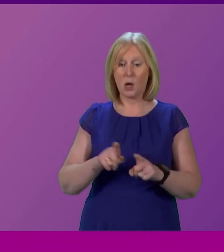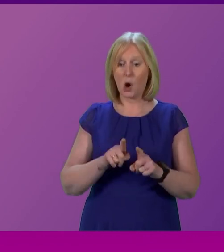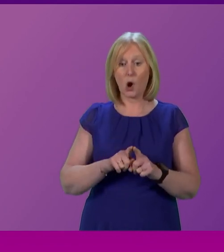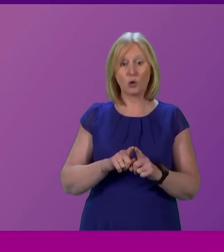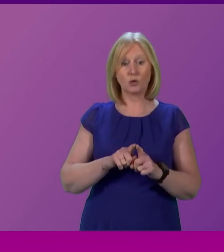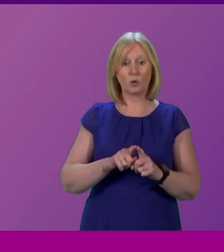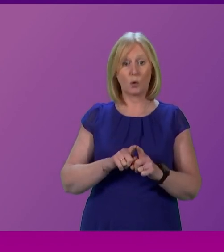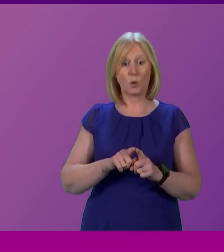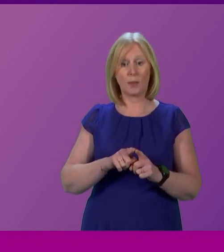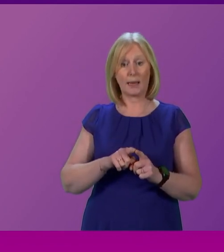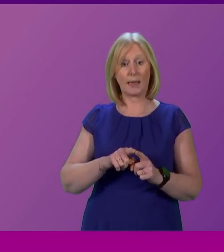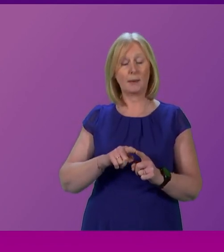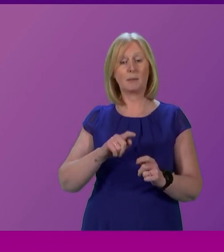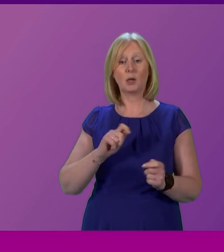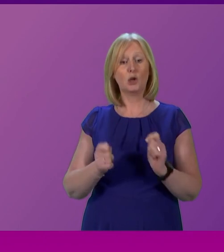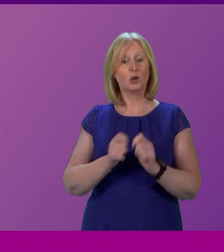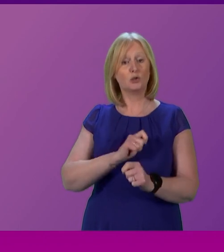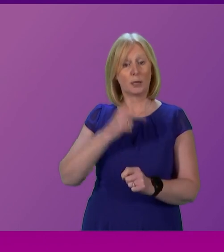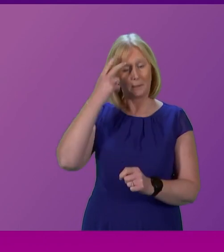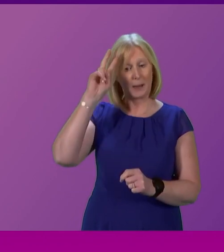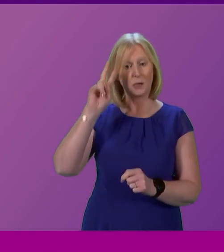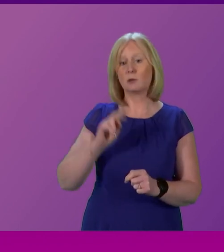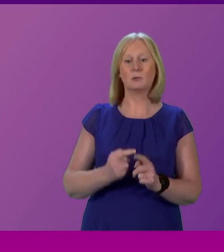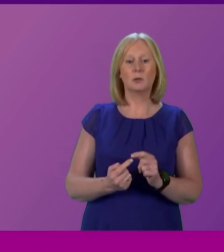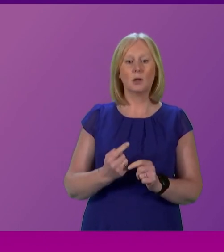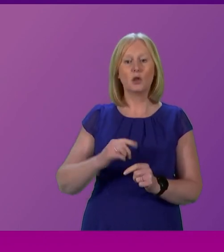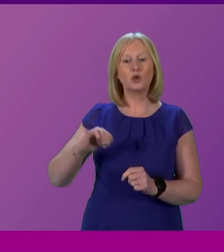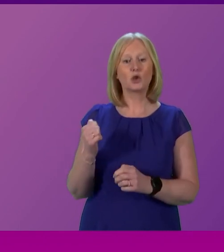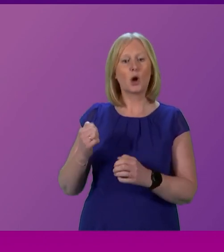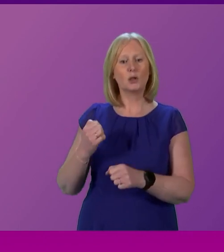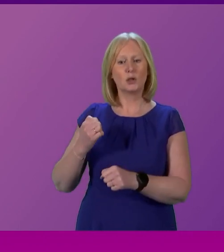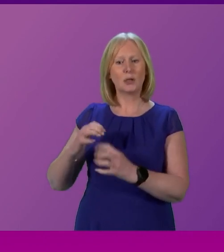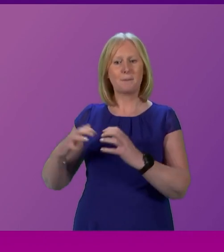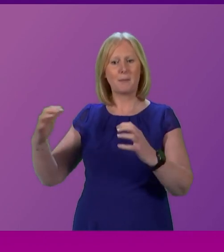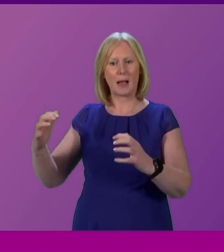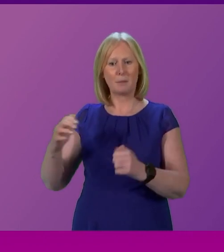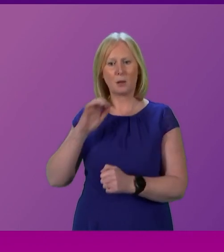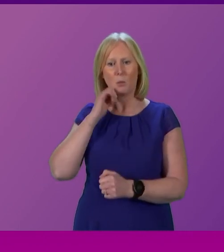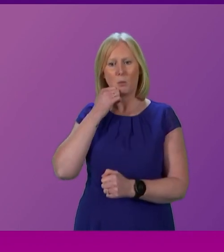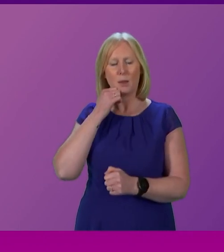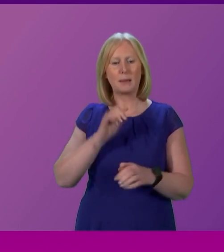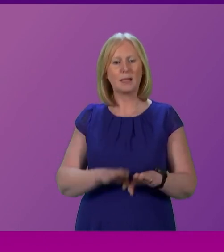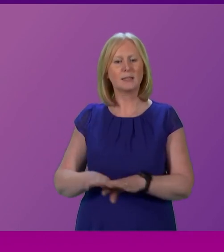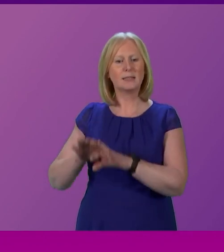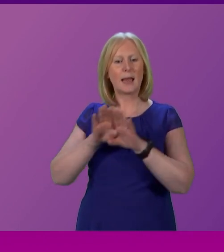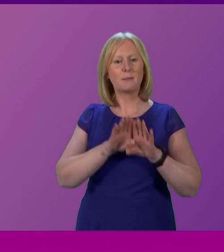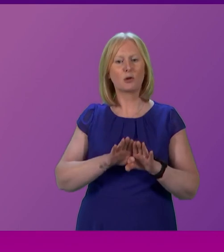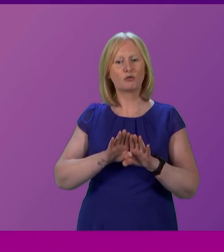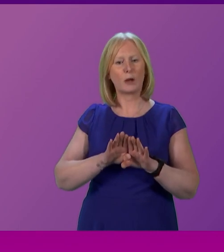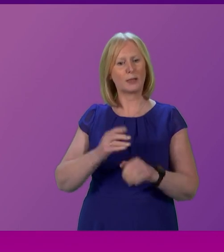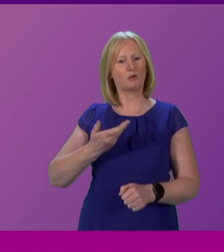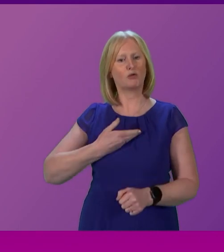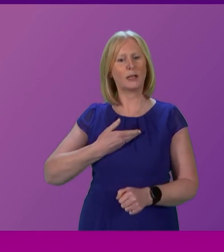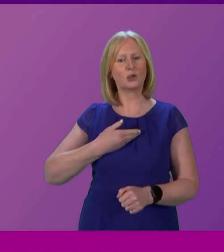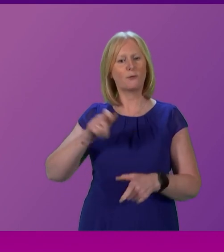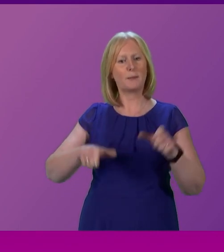August last year, which said that the role of the Scottish Parliament is to be the expression of the democratic will of the people of